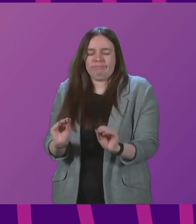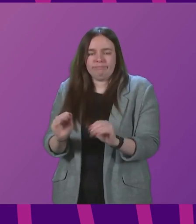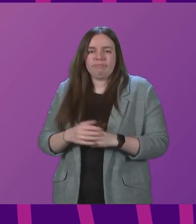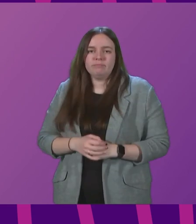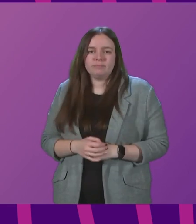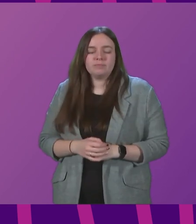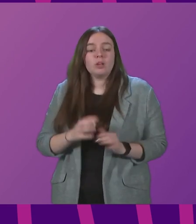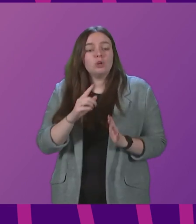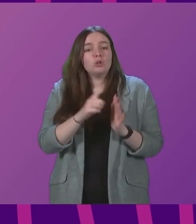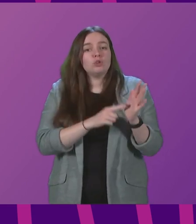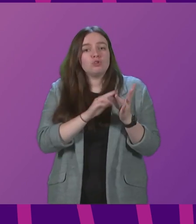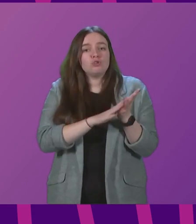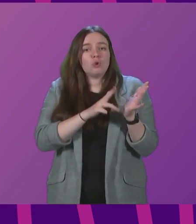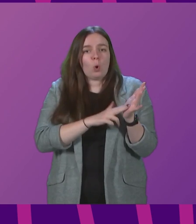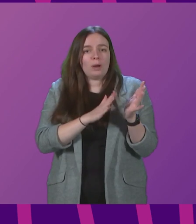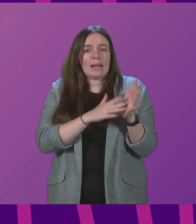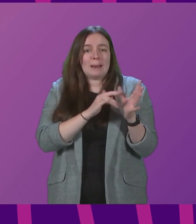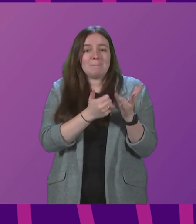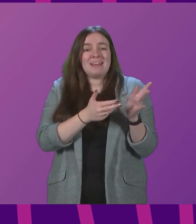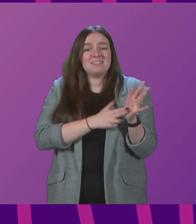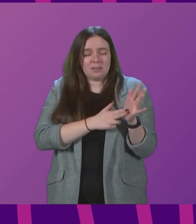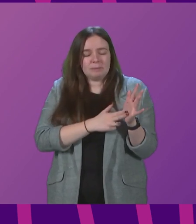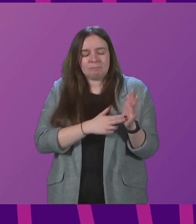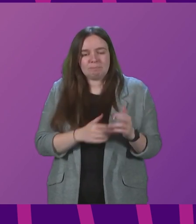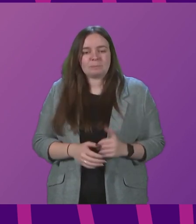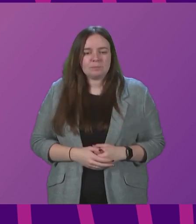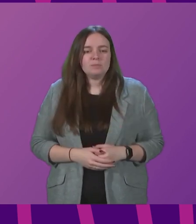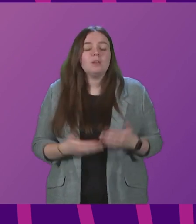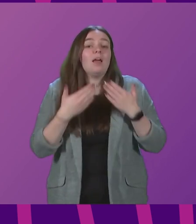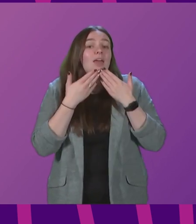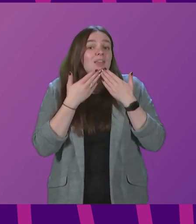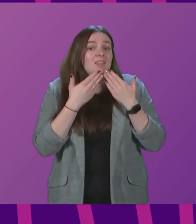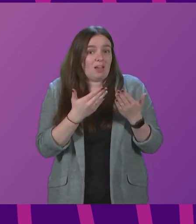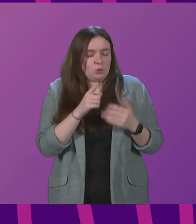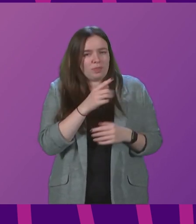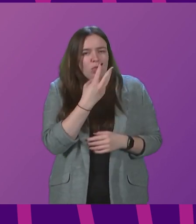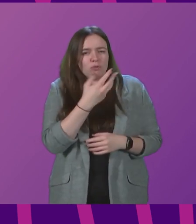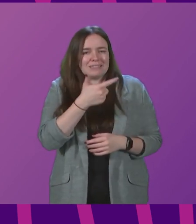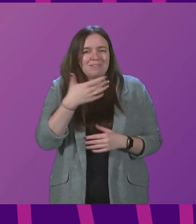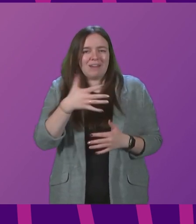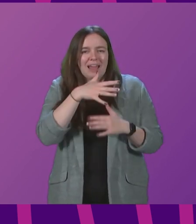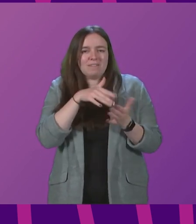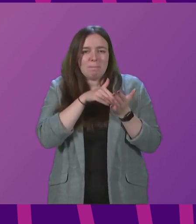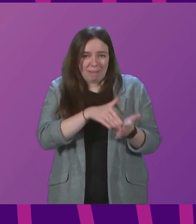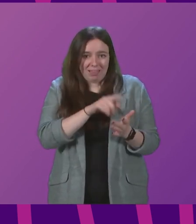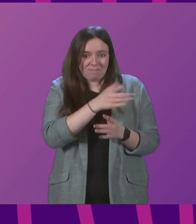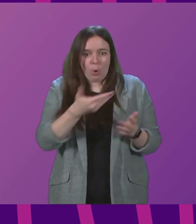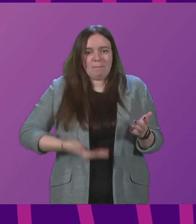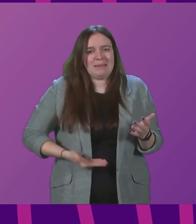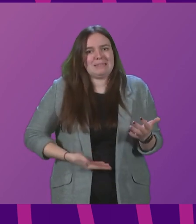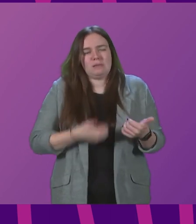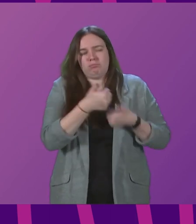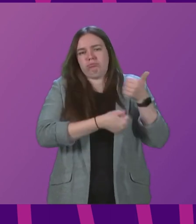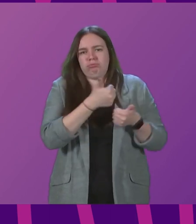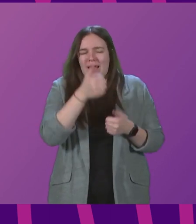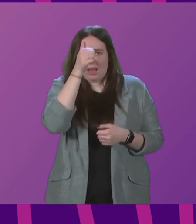John Mason to be followed by Sandish Gulhani. Thank you. I very much welcome the £375 million available for business, and I note the